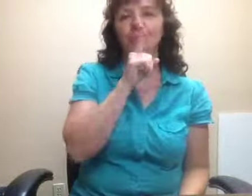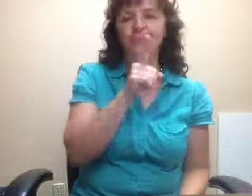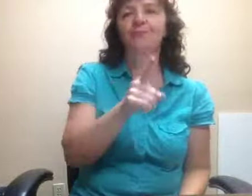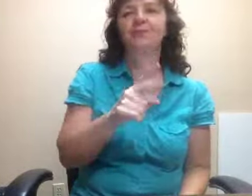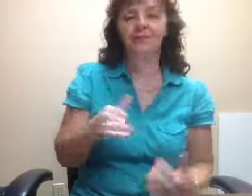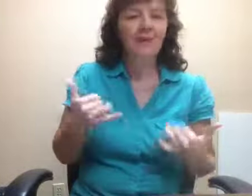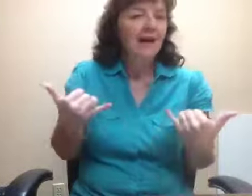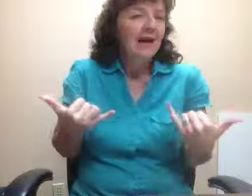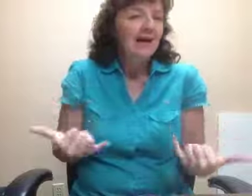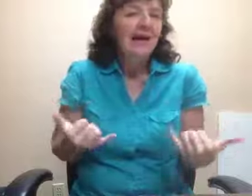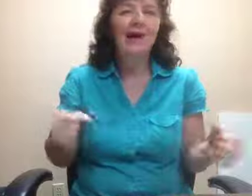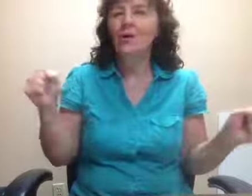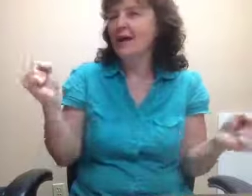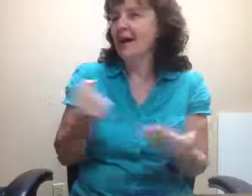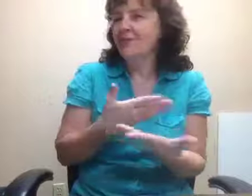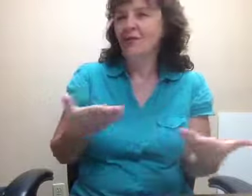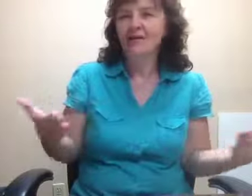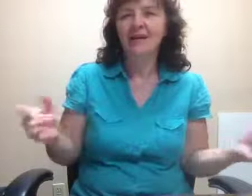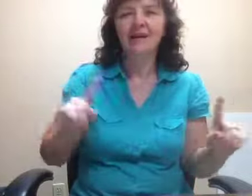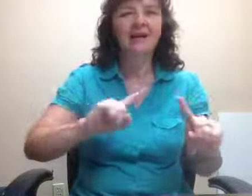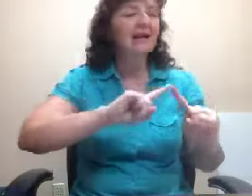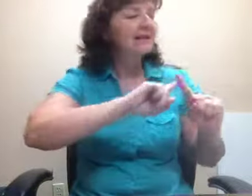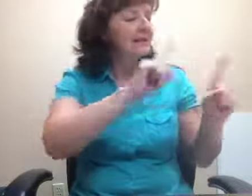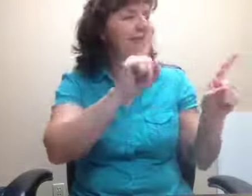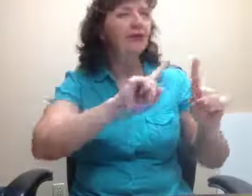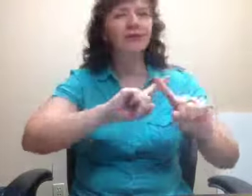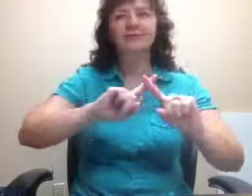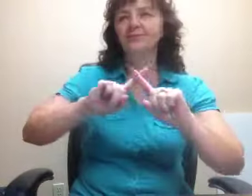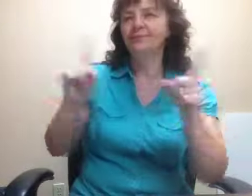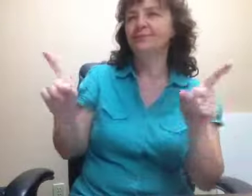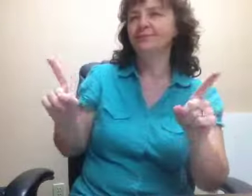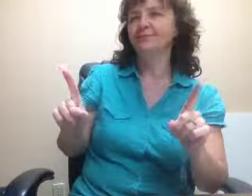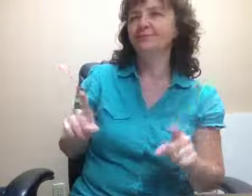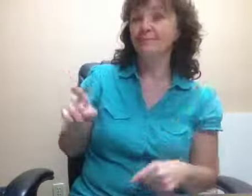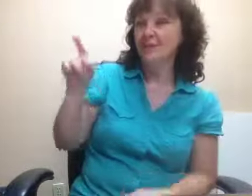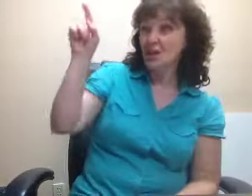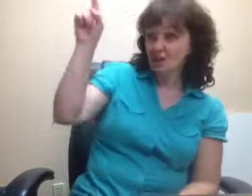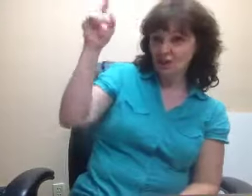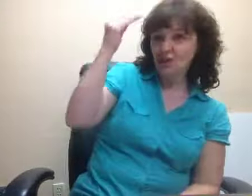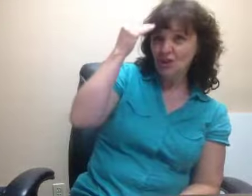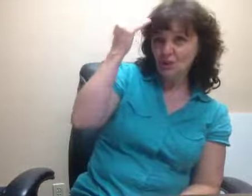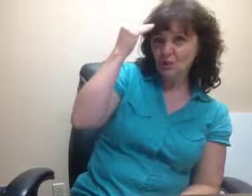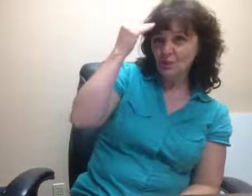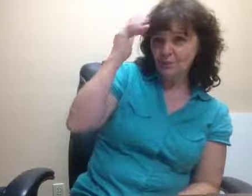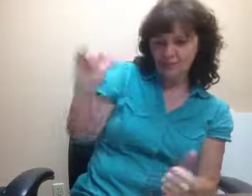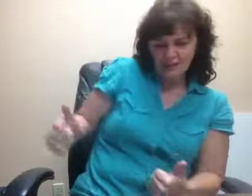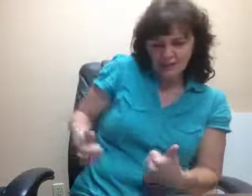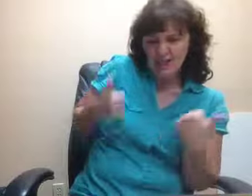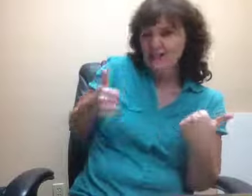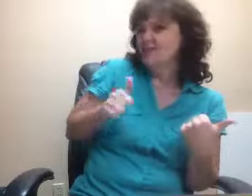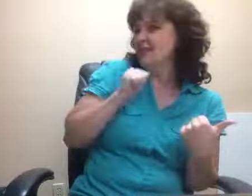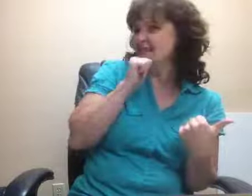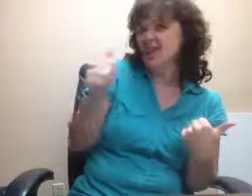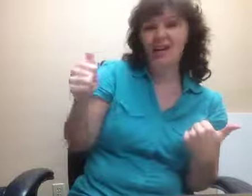Now everything different. No, life is not